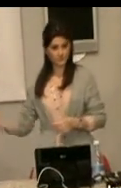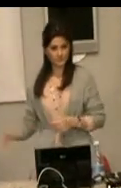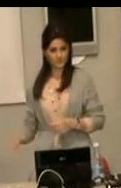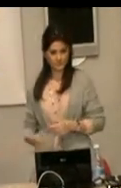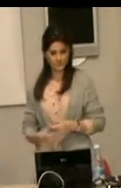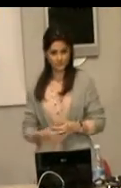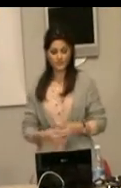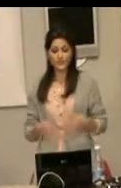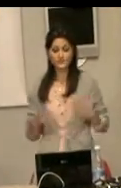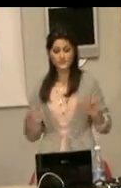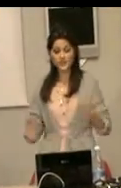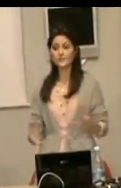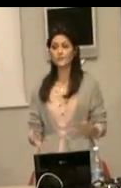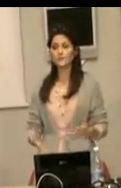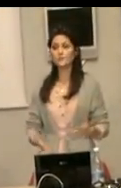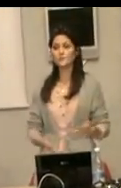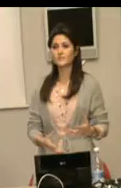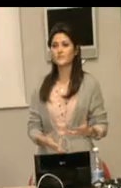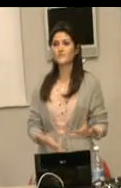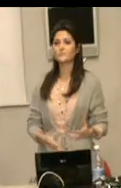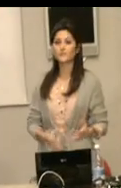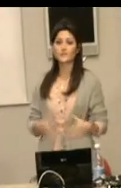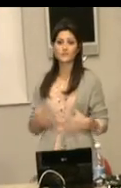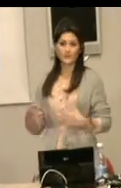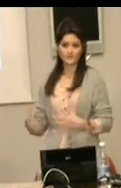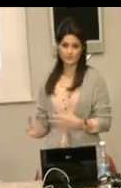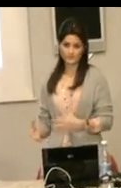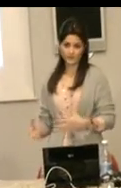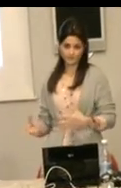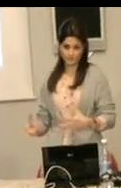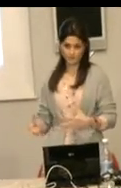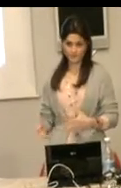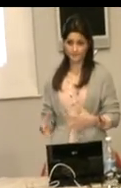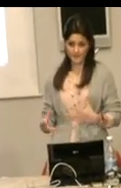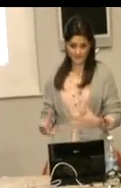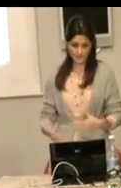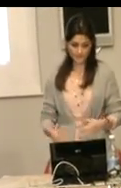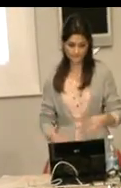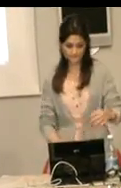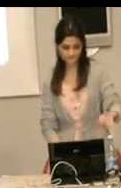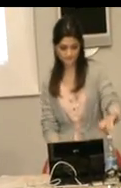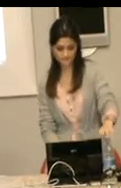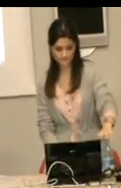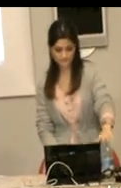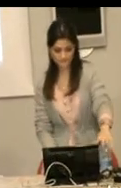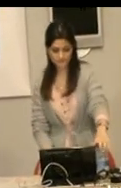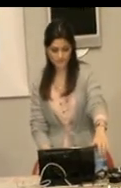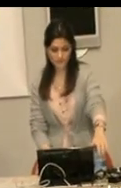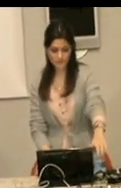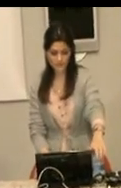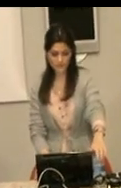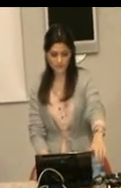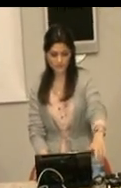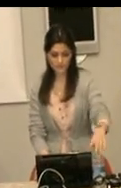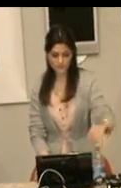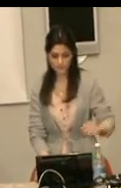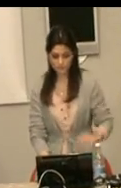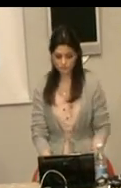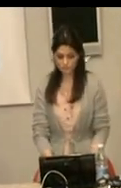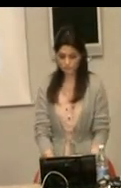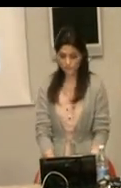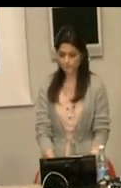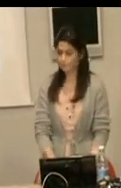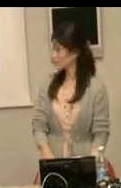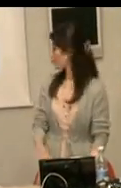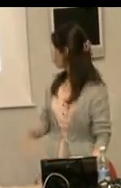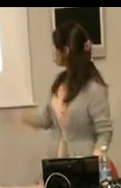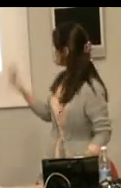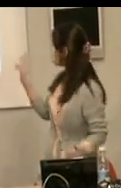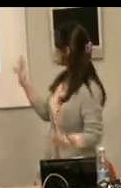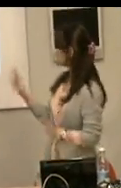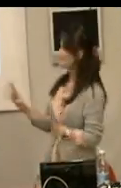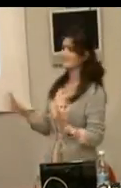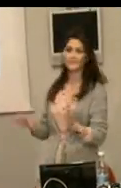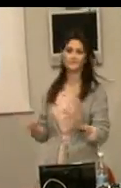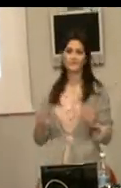use that sign language. And sign language was created by the deaf people mainly. And I want to show you our program. It is not the